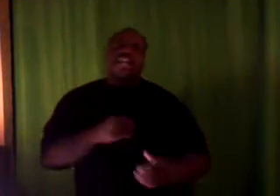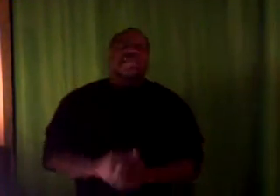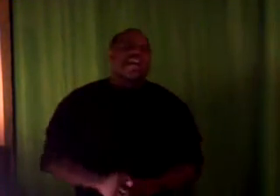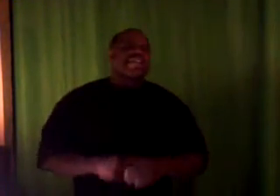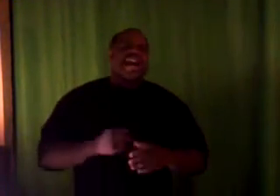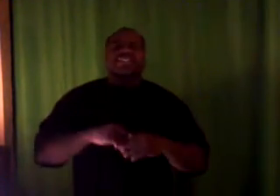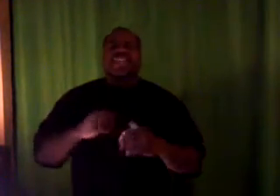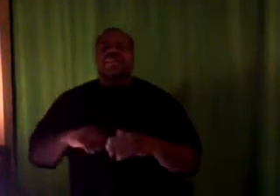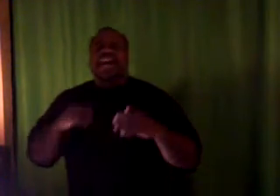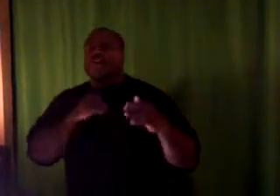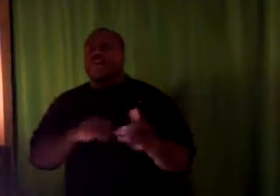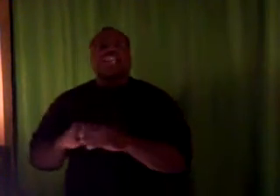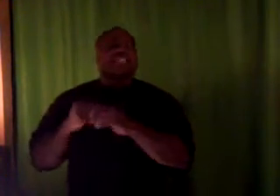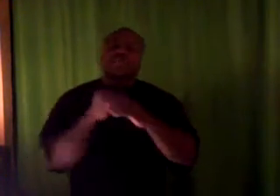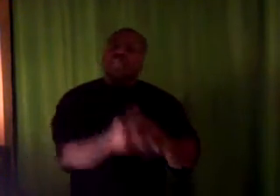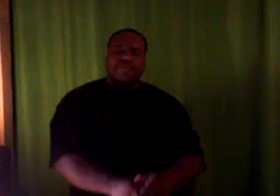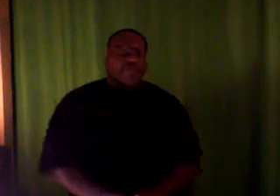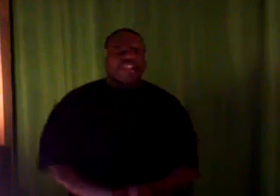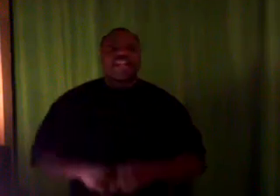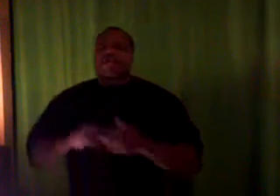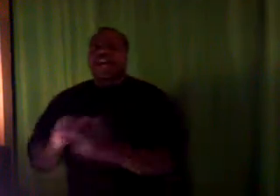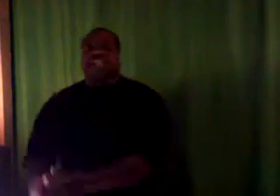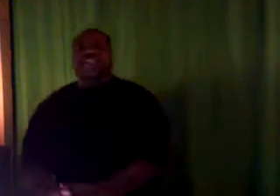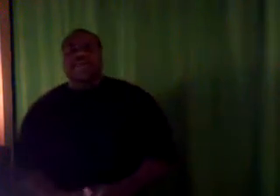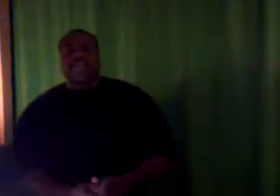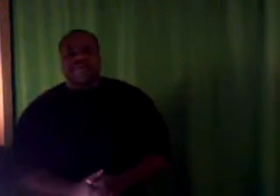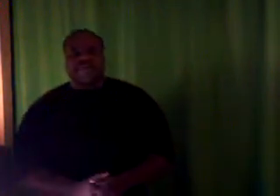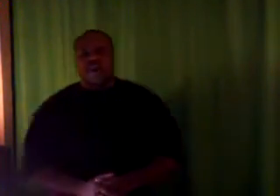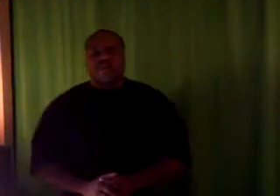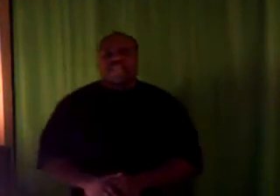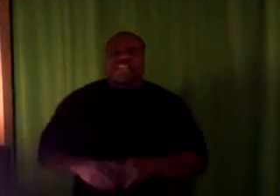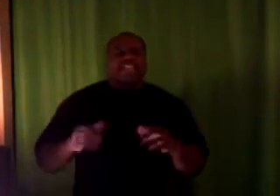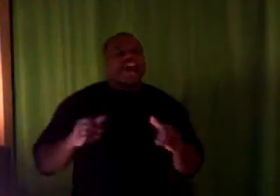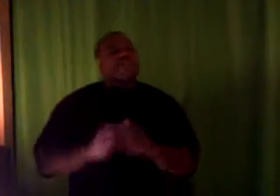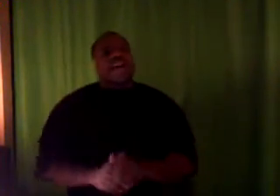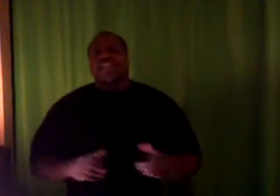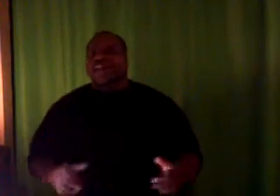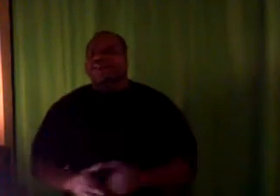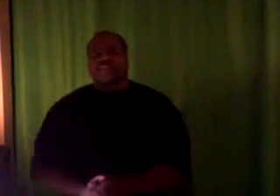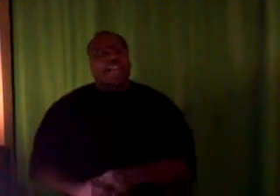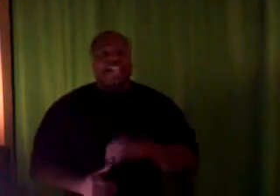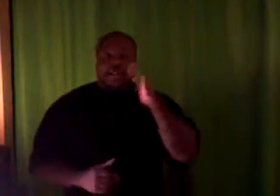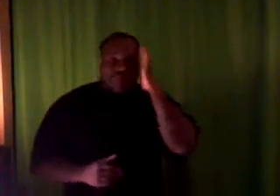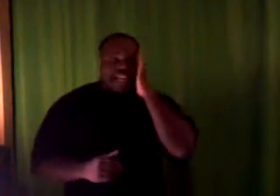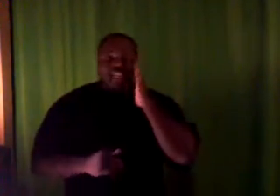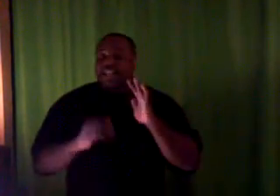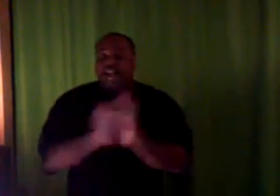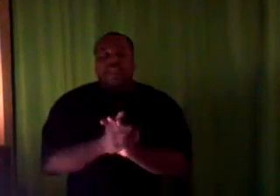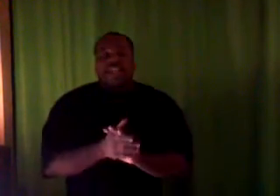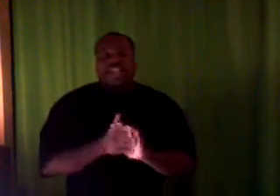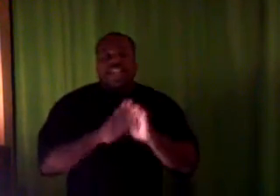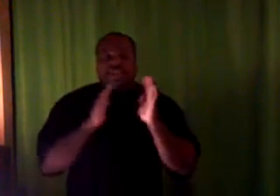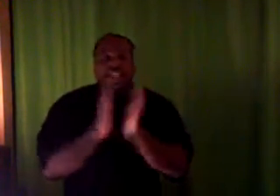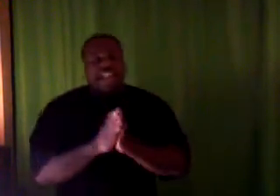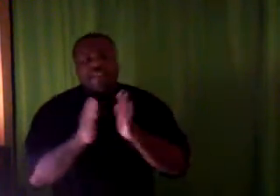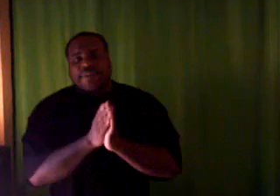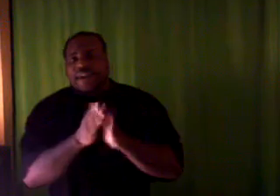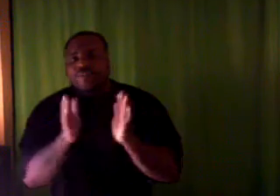live right, you got to stop, you got to practice on living right. You got to stop living wrong. And to all my youngsters right now, man, I'm going to tell you dead in front of this